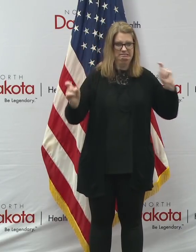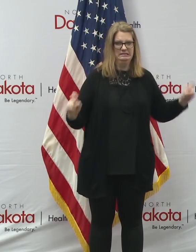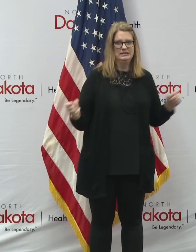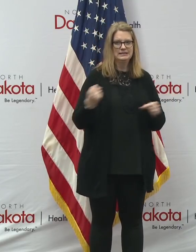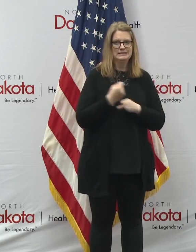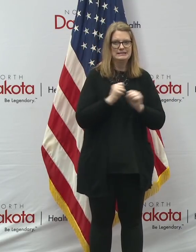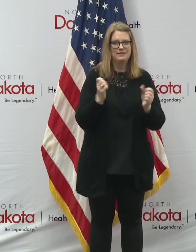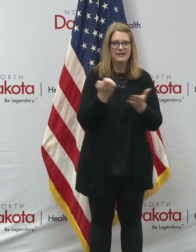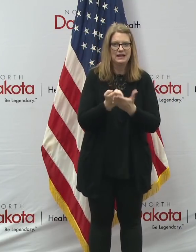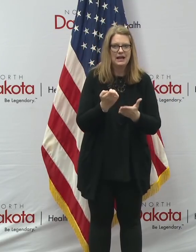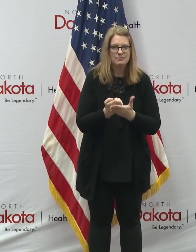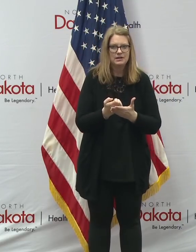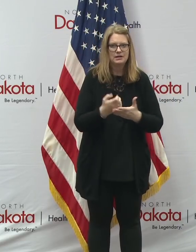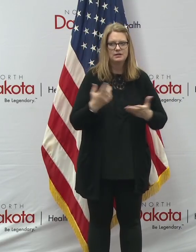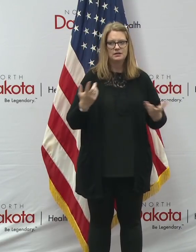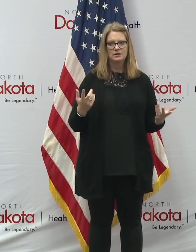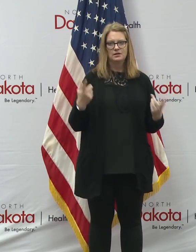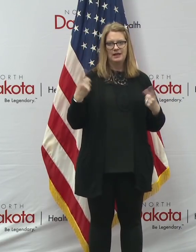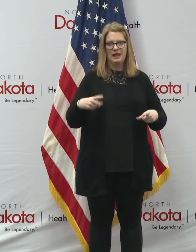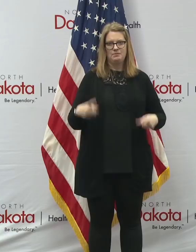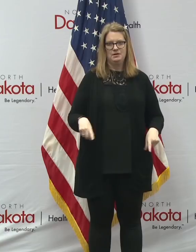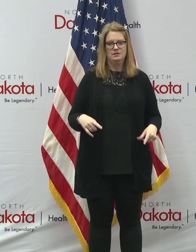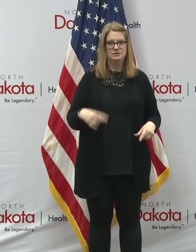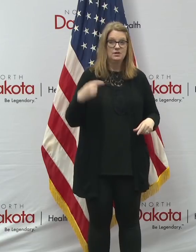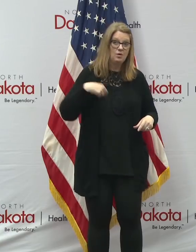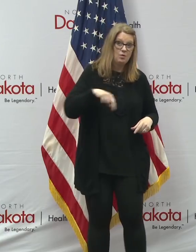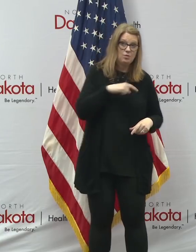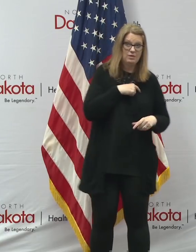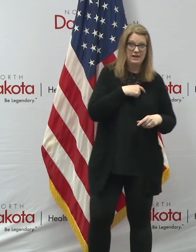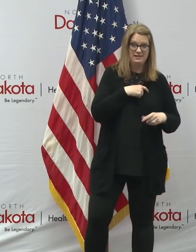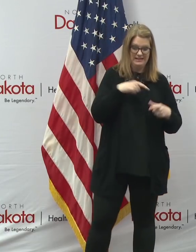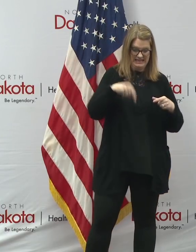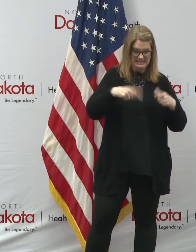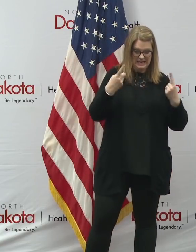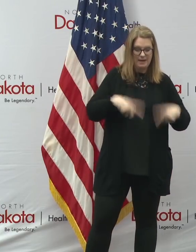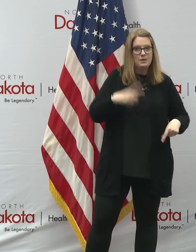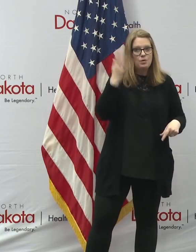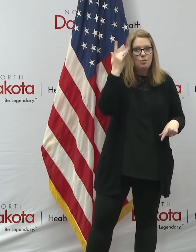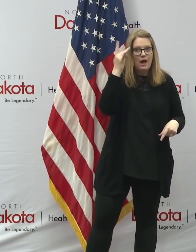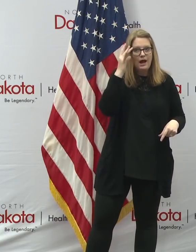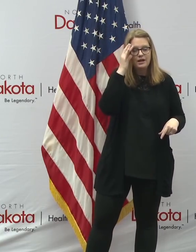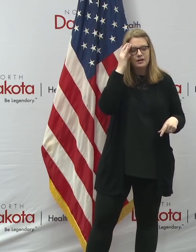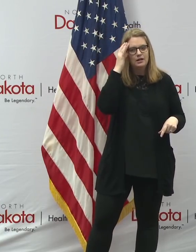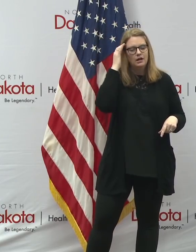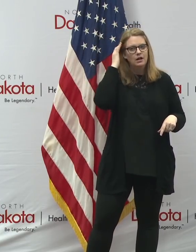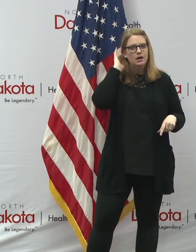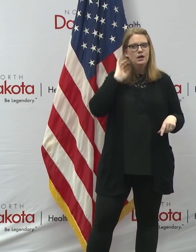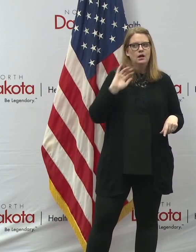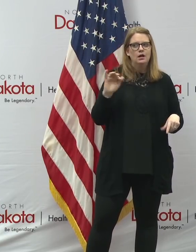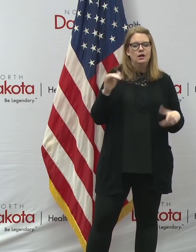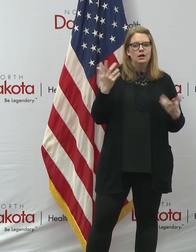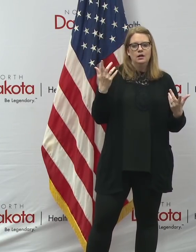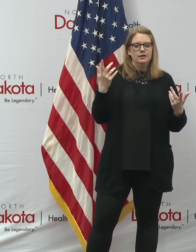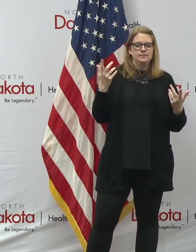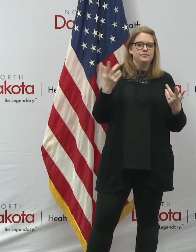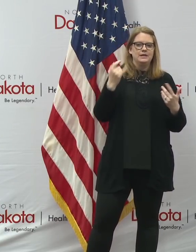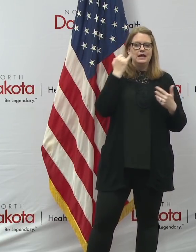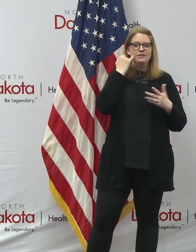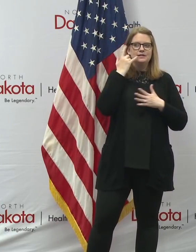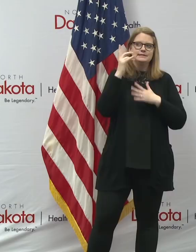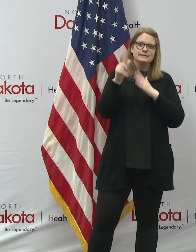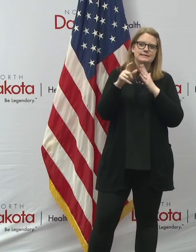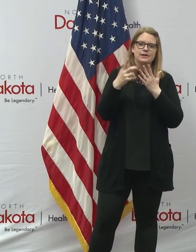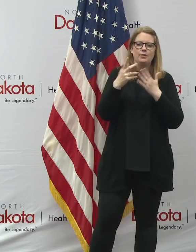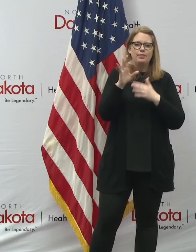and then you say, why did we end up with this? Well, we ended up with this because, uh, so far in the world, whether it's the seasonal